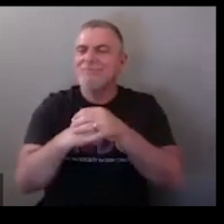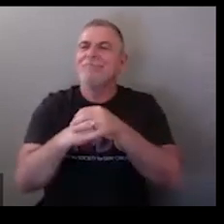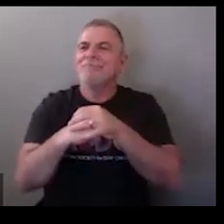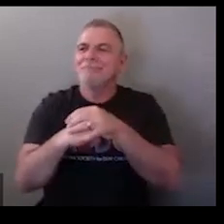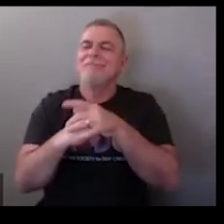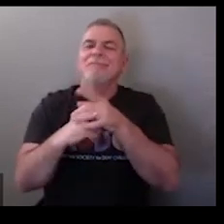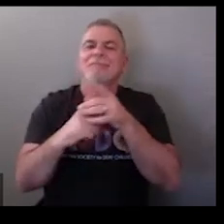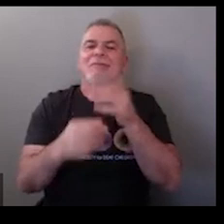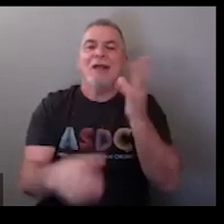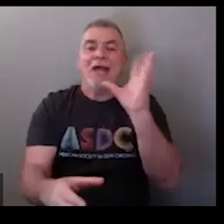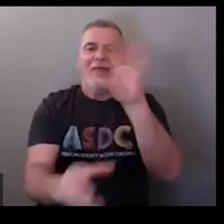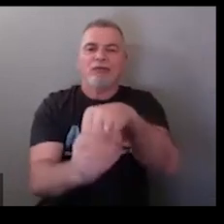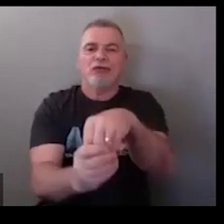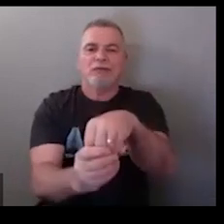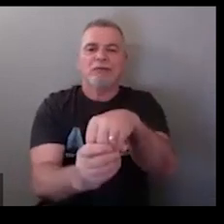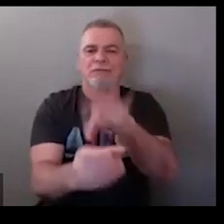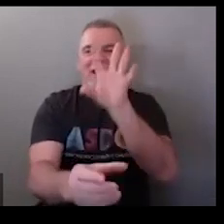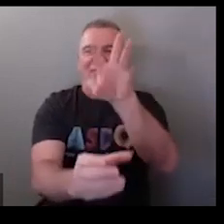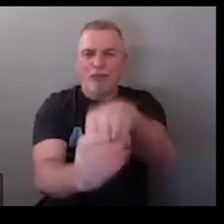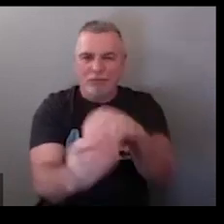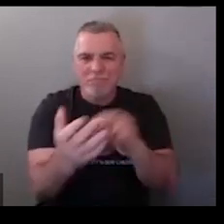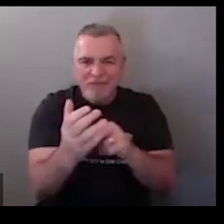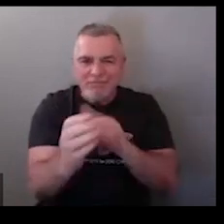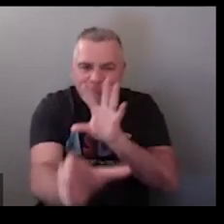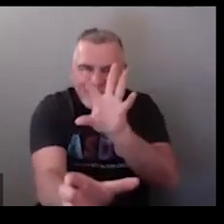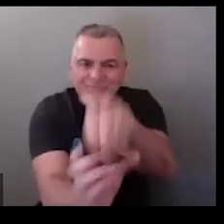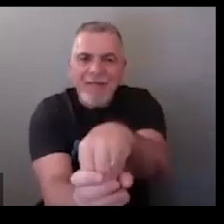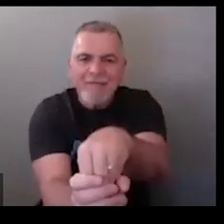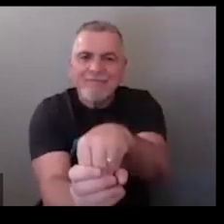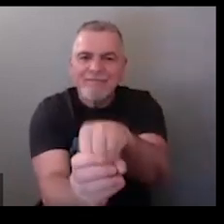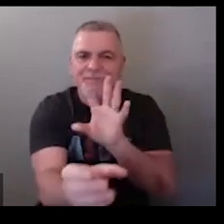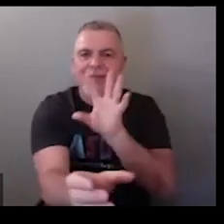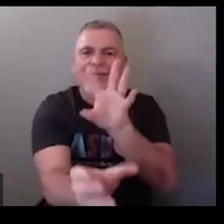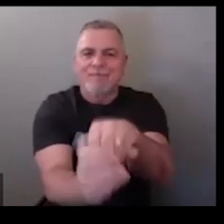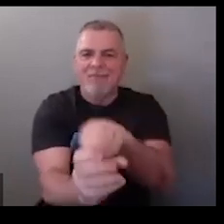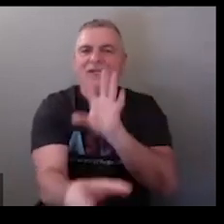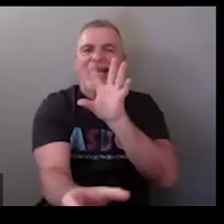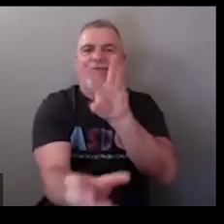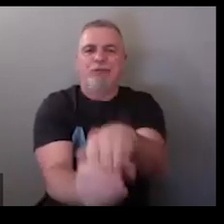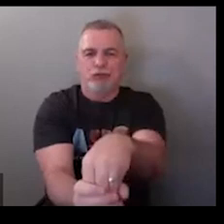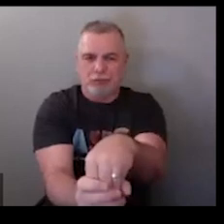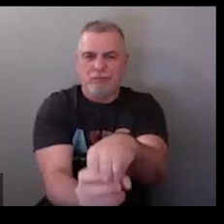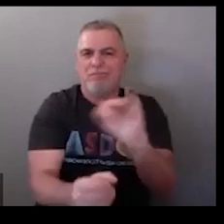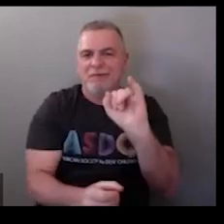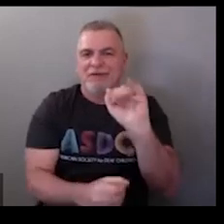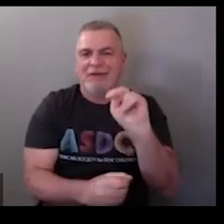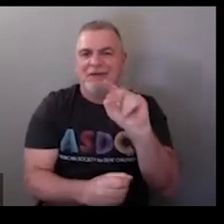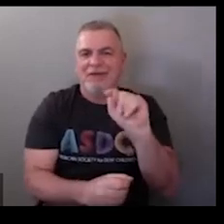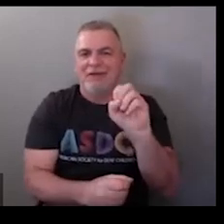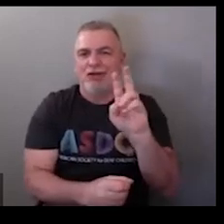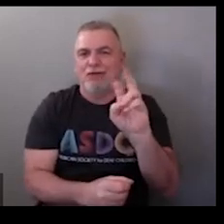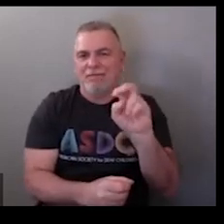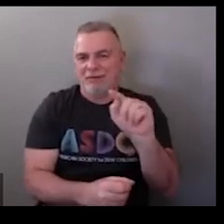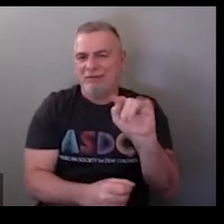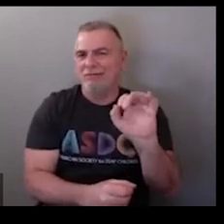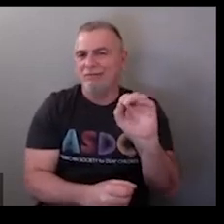also means advice so guidance or advice intervention we sign like this because it signifies to get involved okay